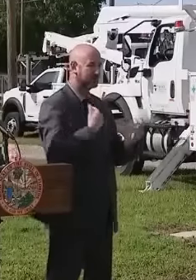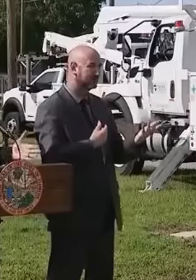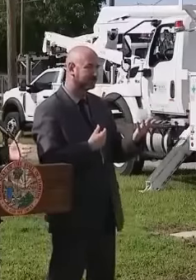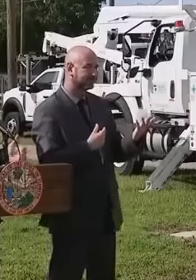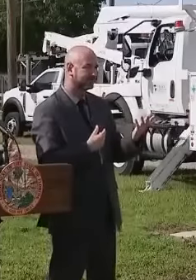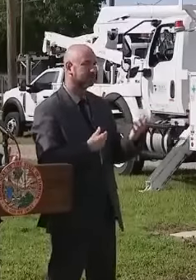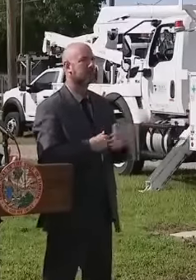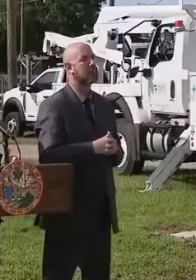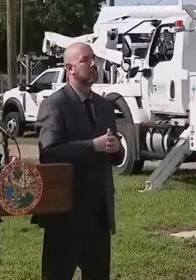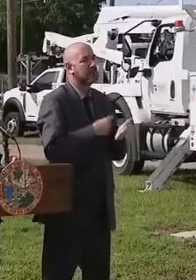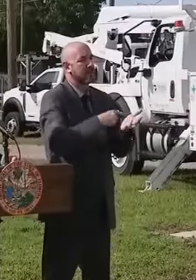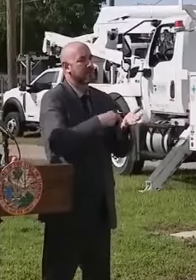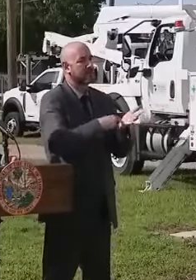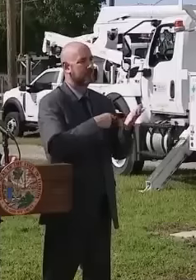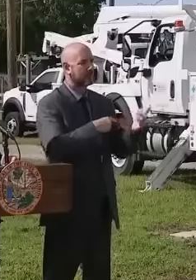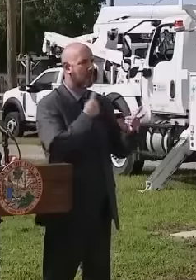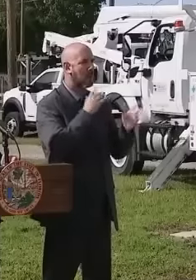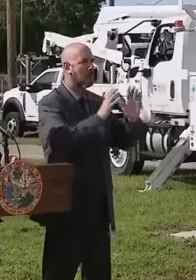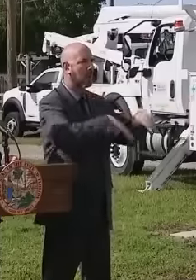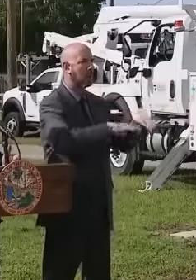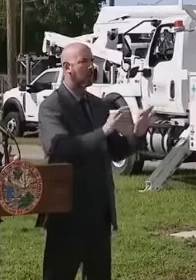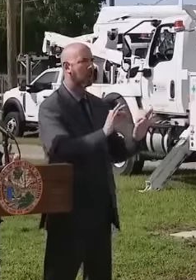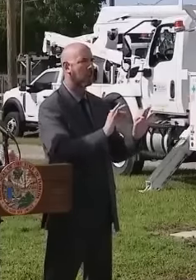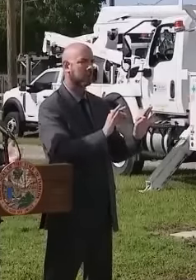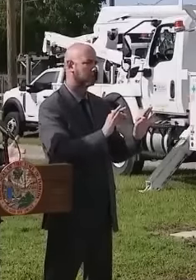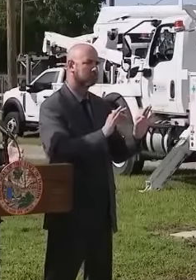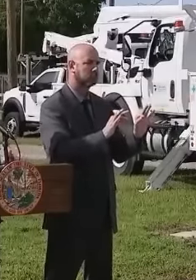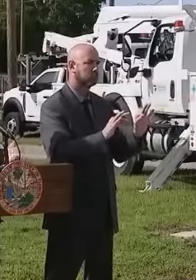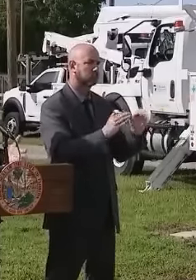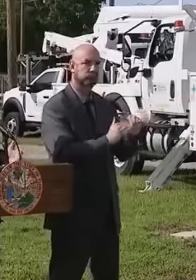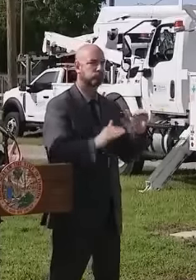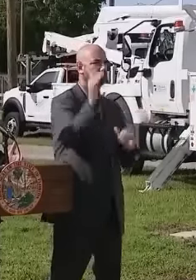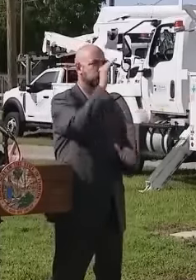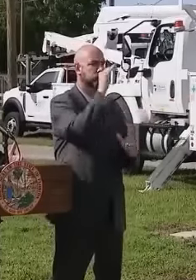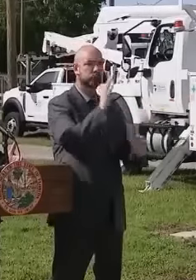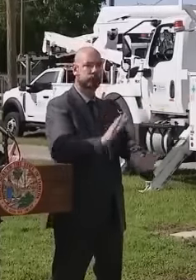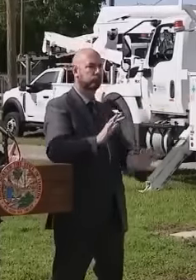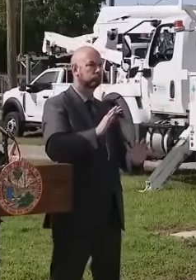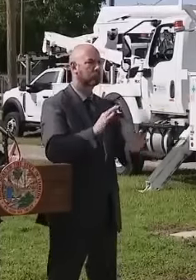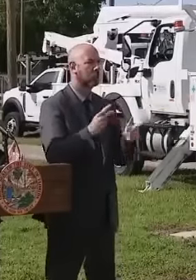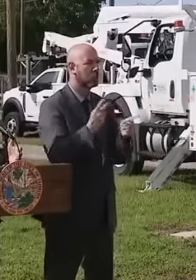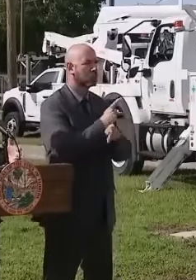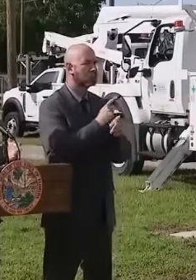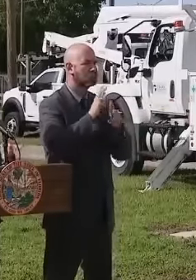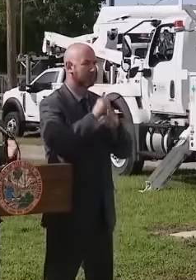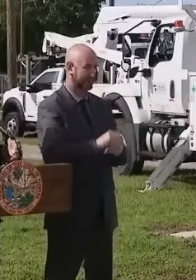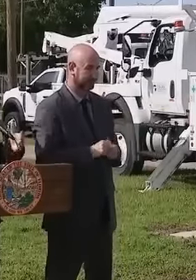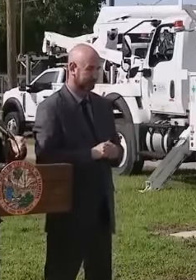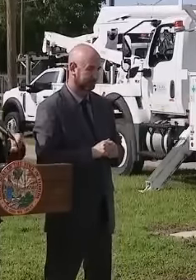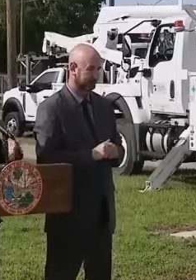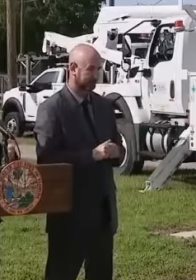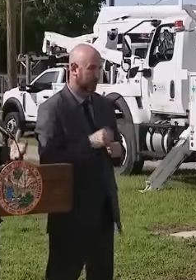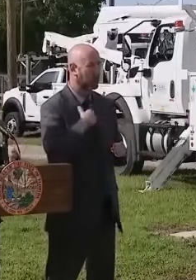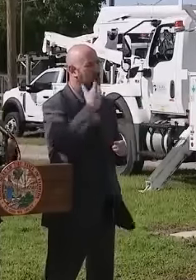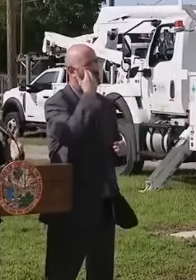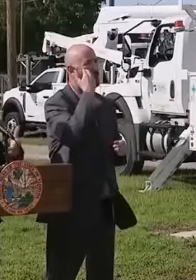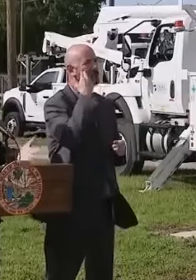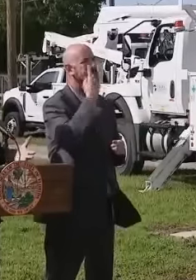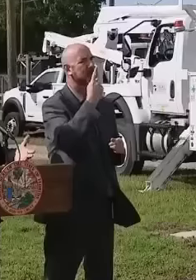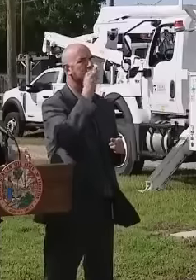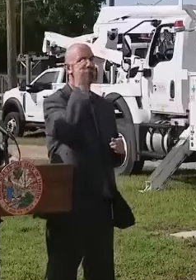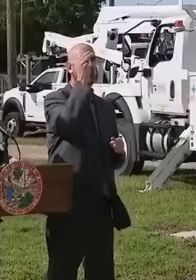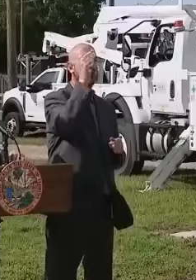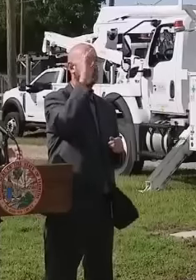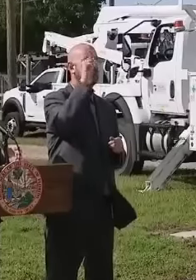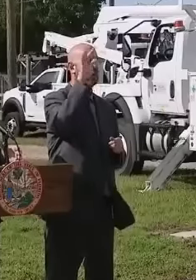ahead of what it was predicted to be. And we know that in North Florida, and we know that people in D.C. are not